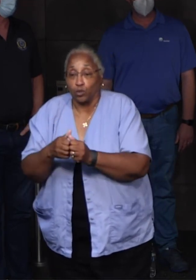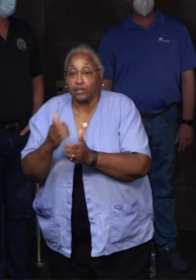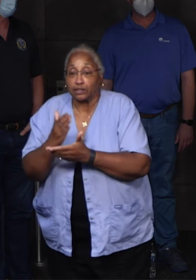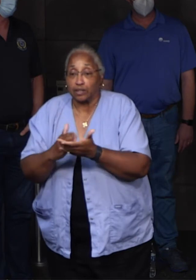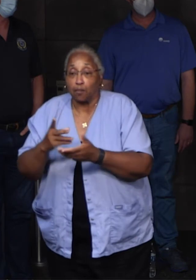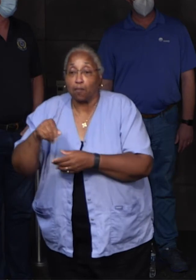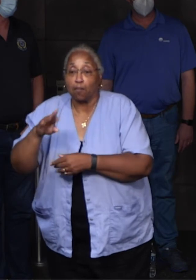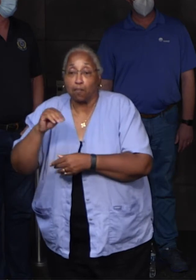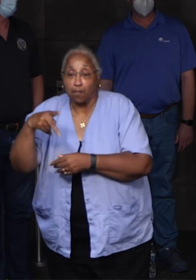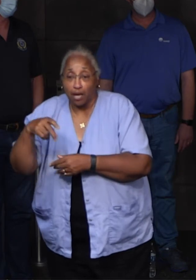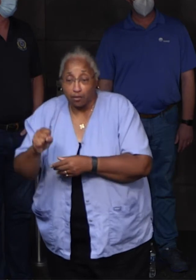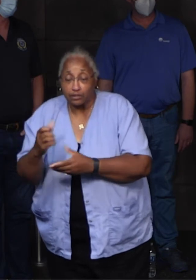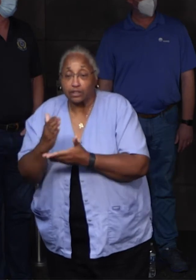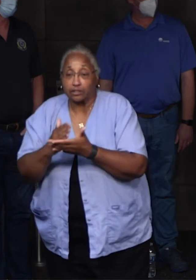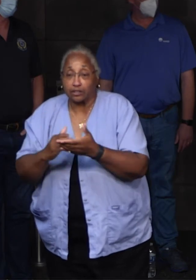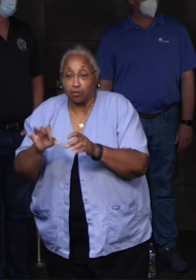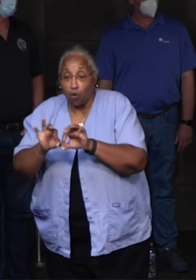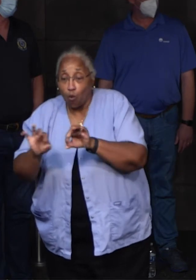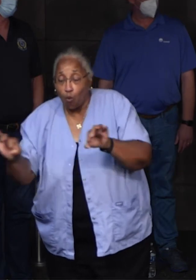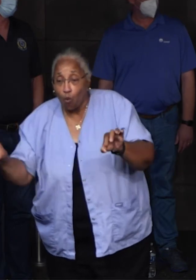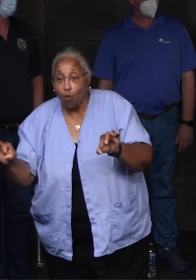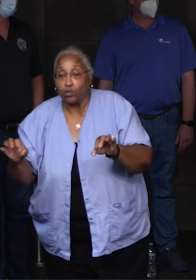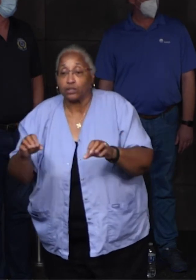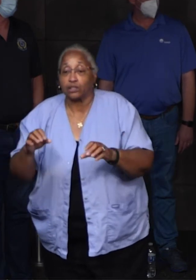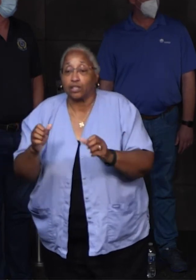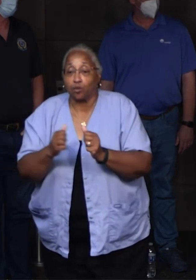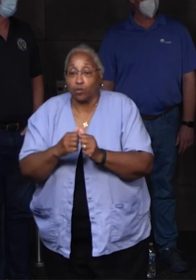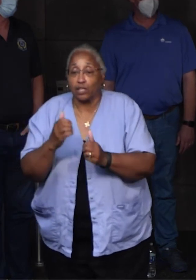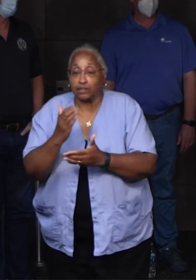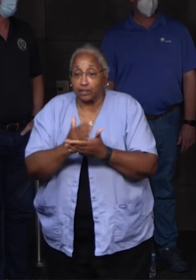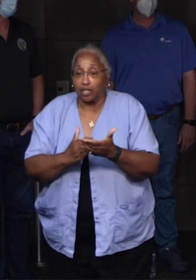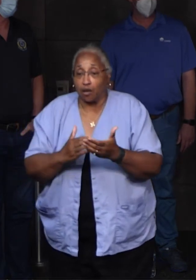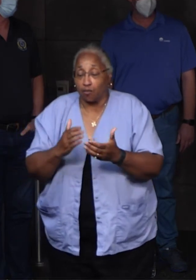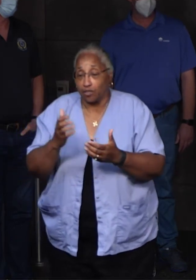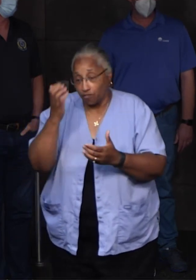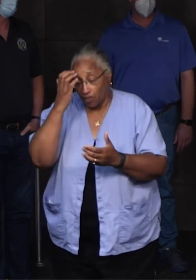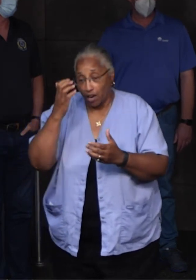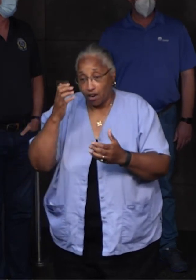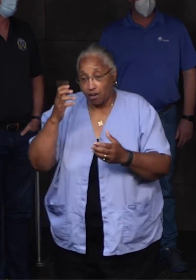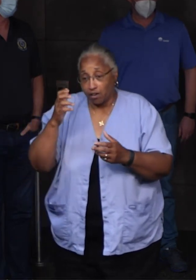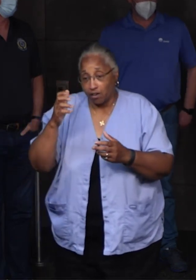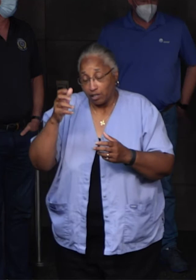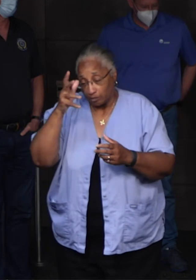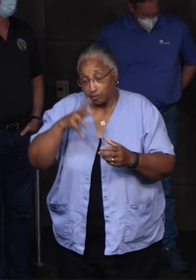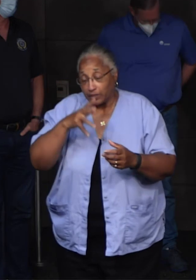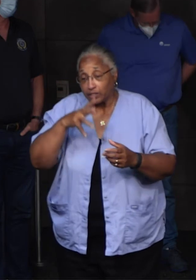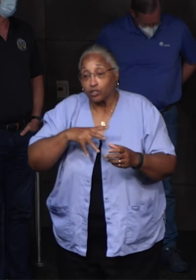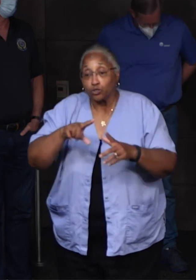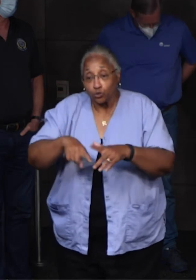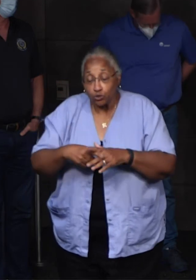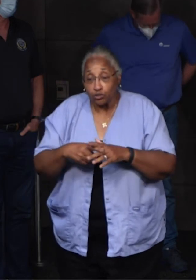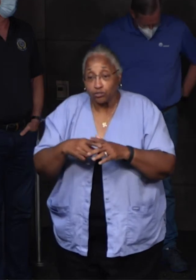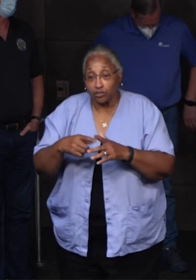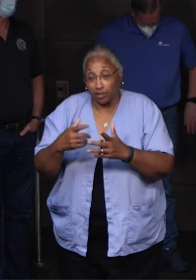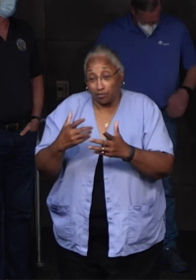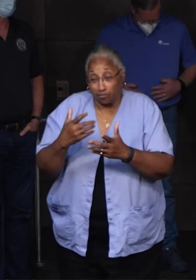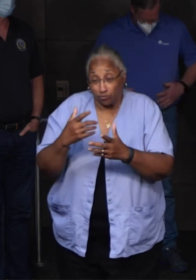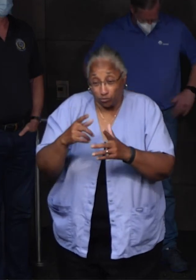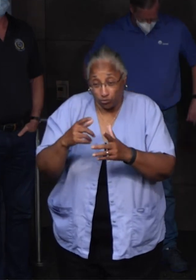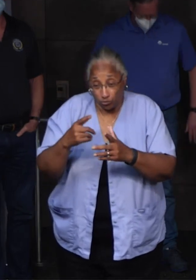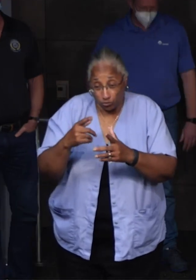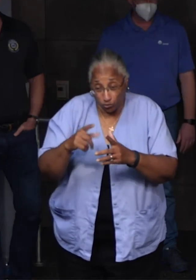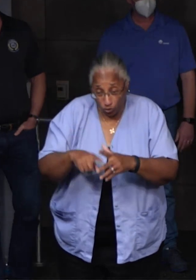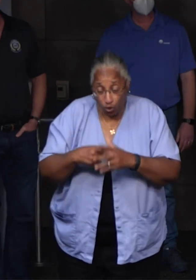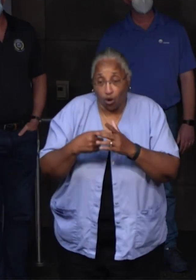hoes and some firefighters and began to fight the fire. So I guess around 3.30 a.m. this morning, it had